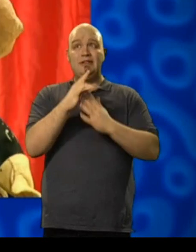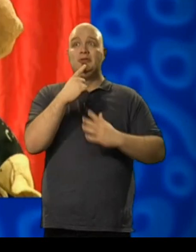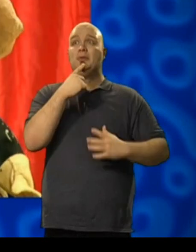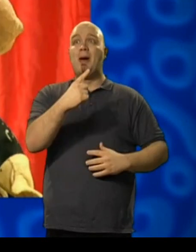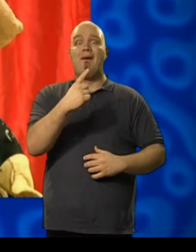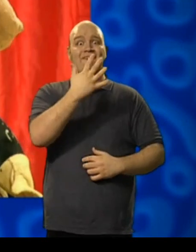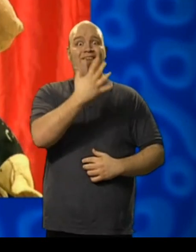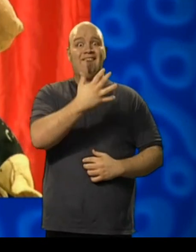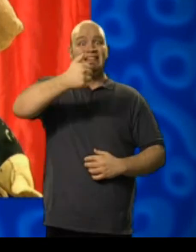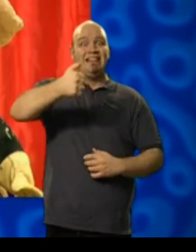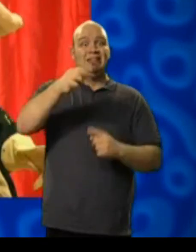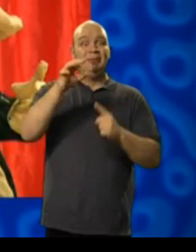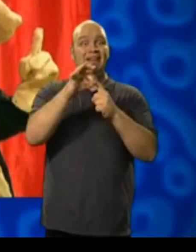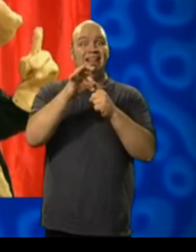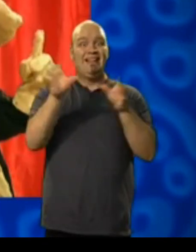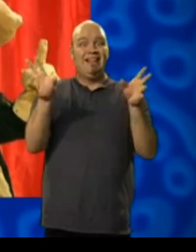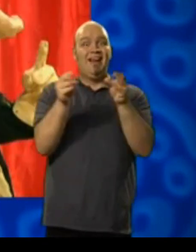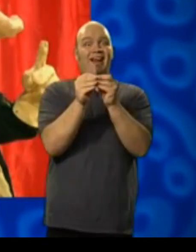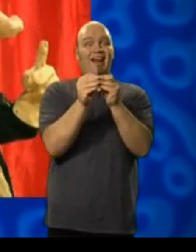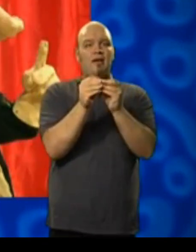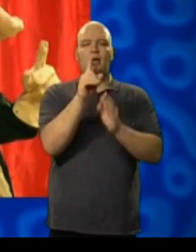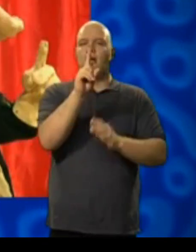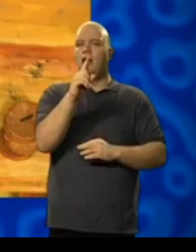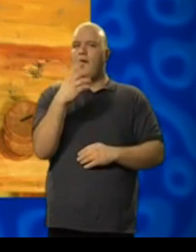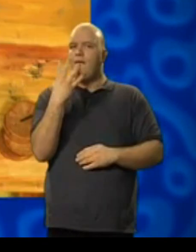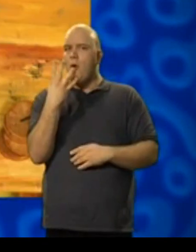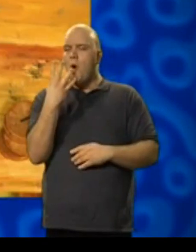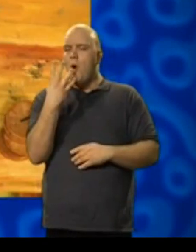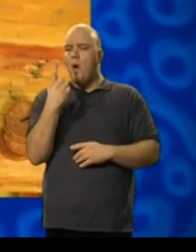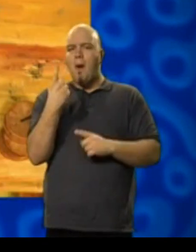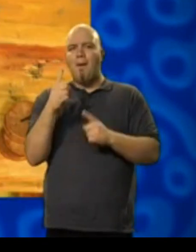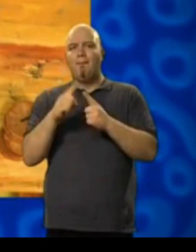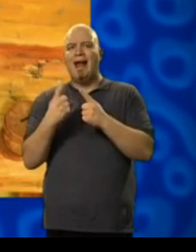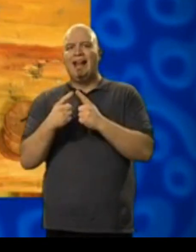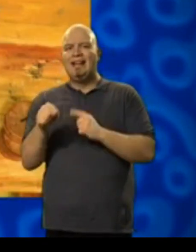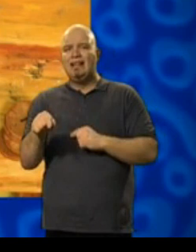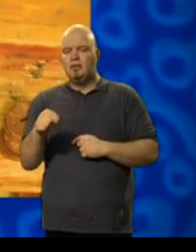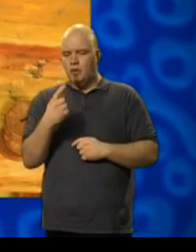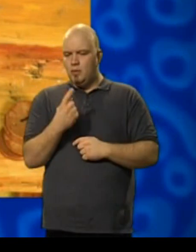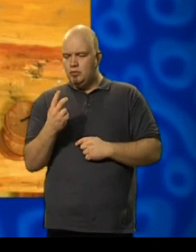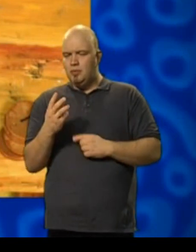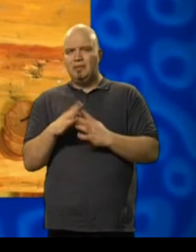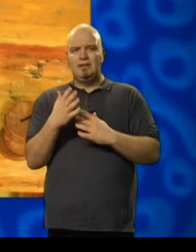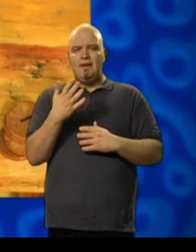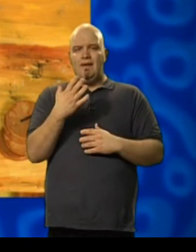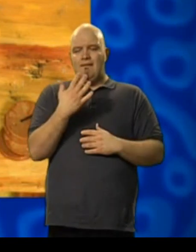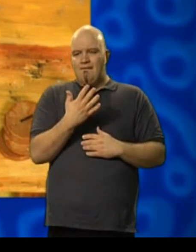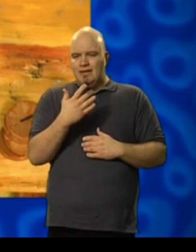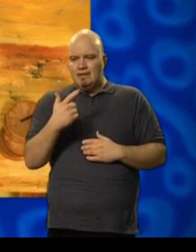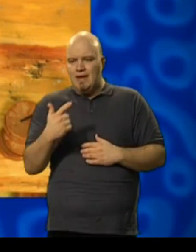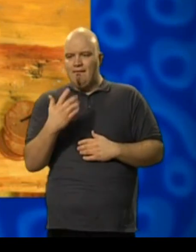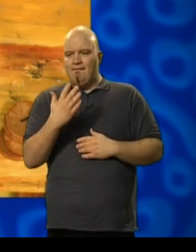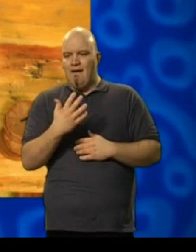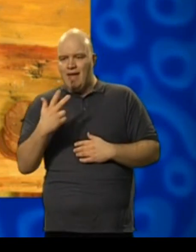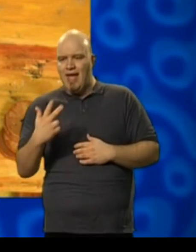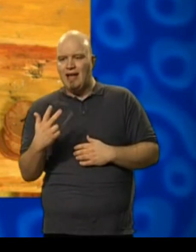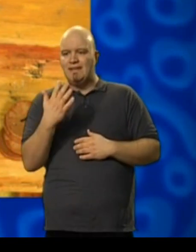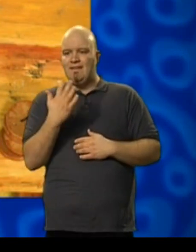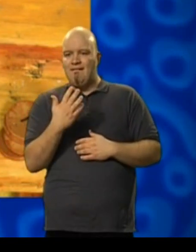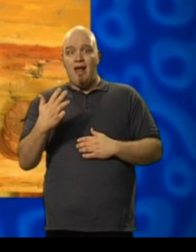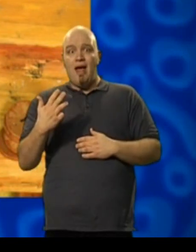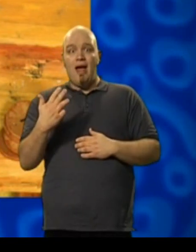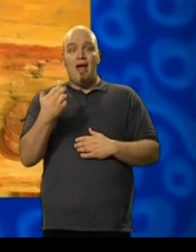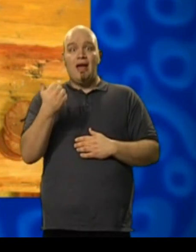So we have one pound and fifty-six pence. And these four pennies. One pound and